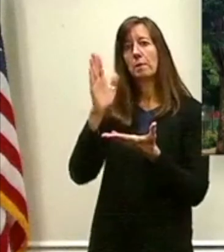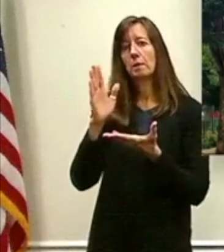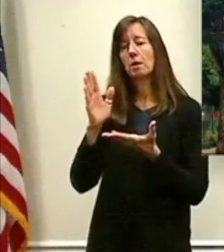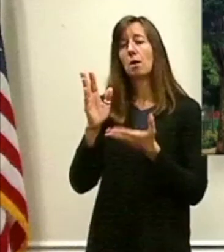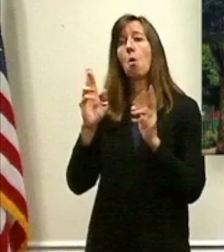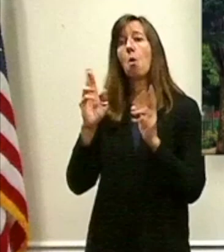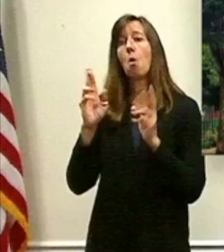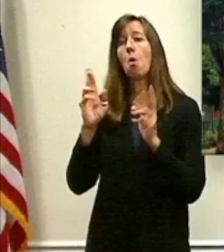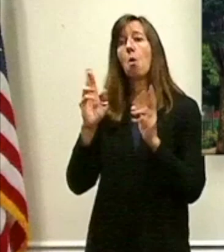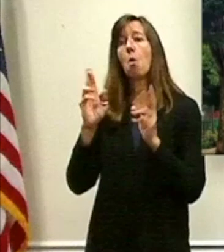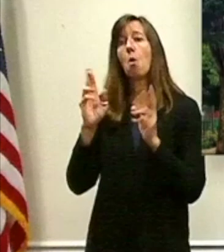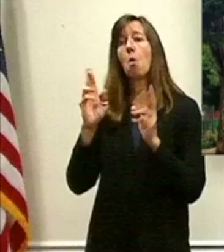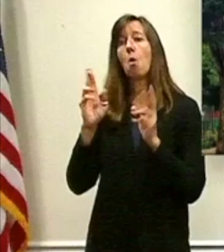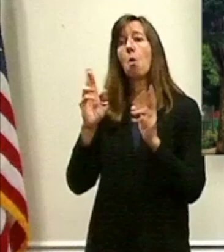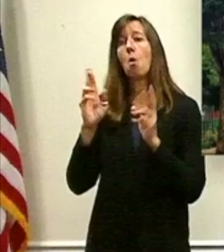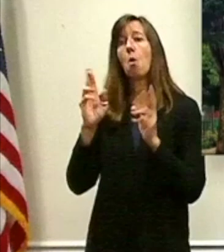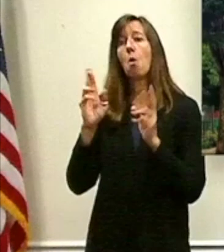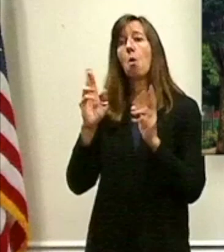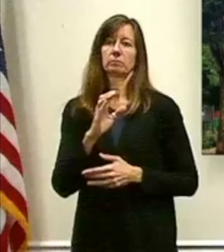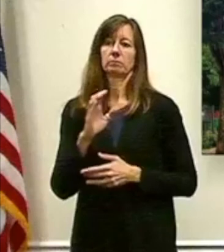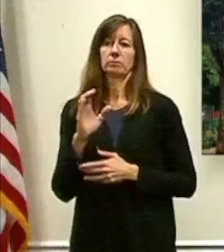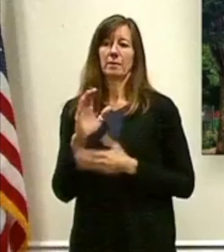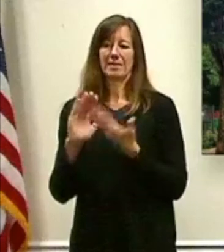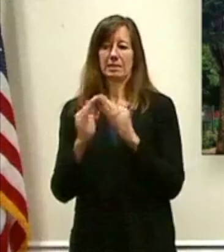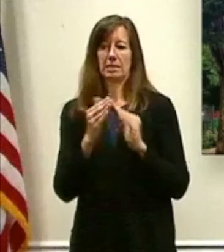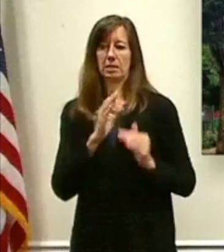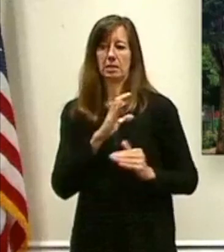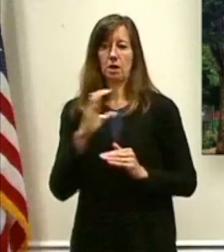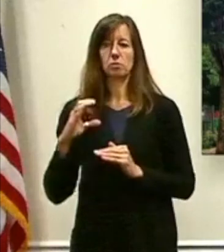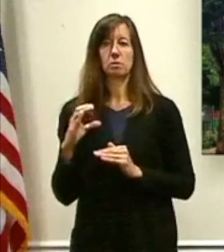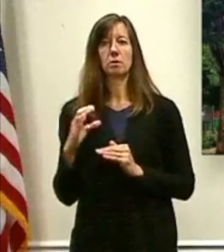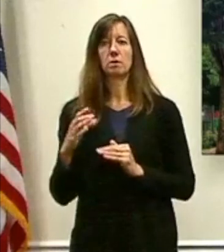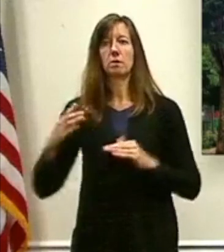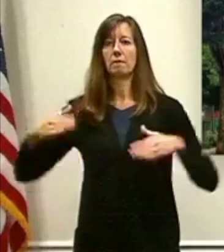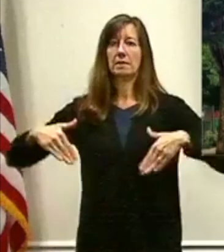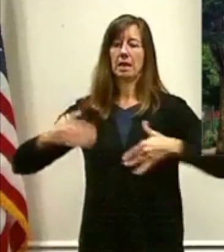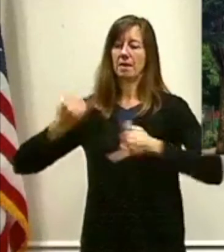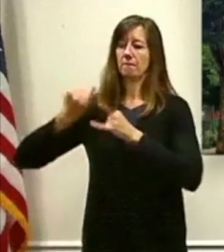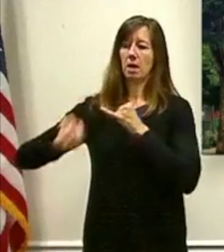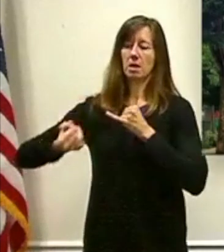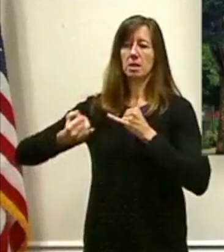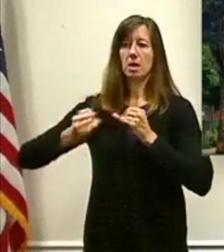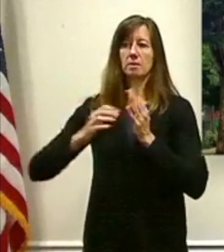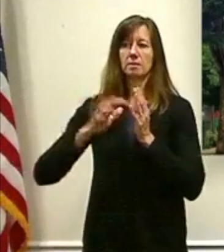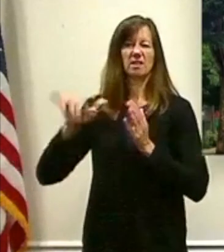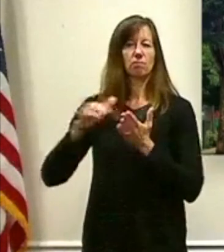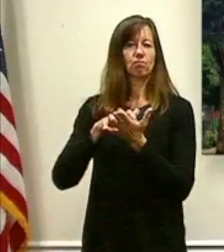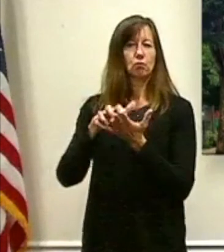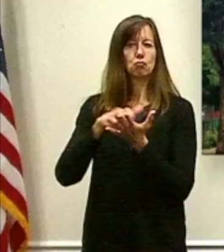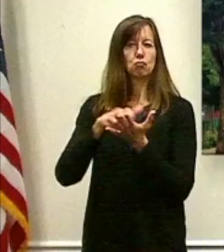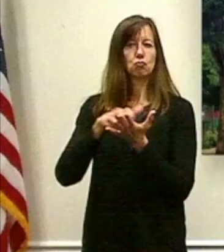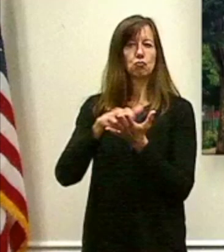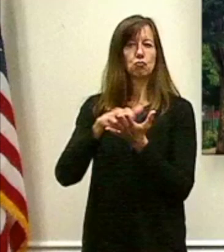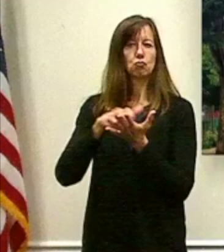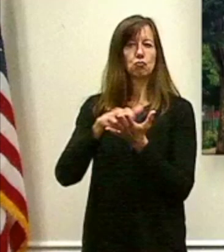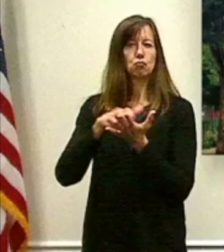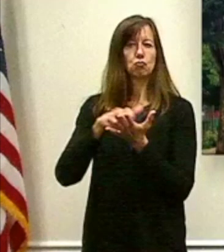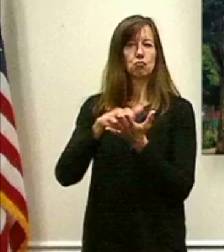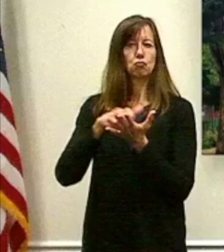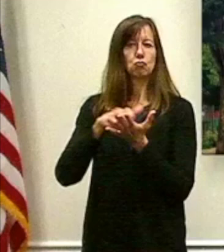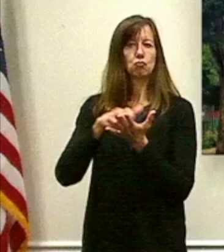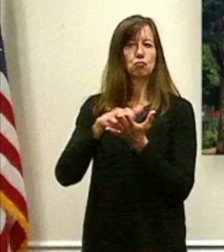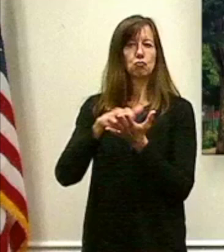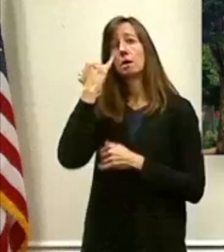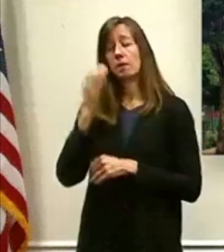not finalized, so they haven't seen it yet. Neither have we, but we're in the midst of that process. Once the city council approves the intermunicipal agreement,